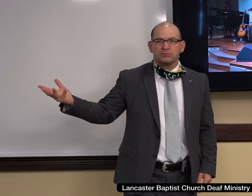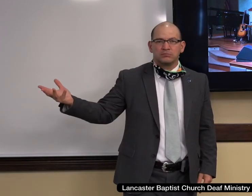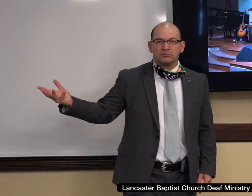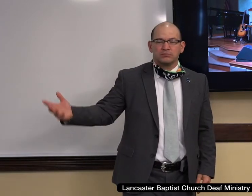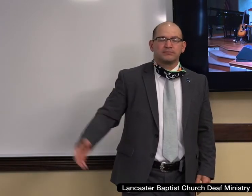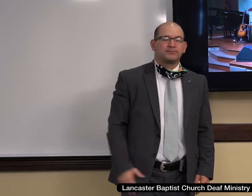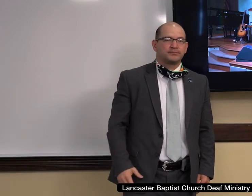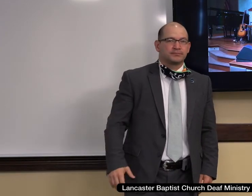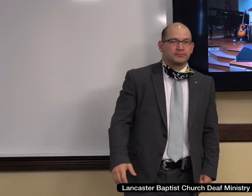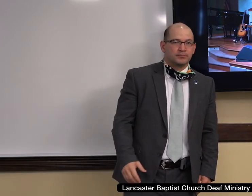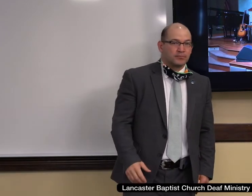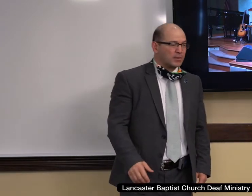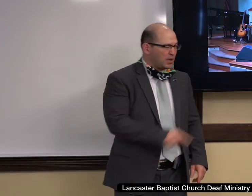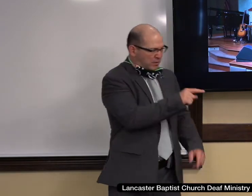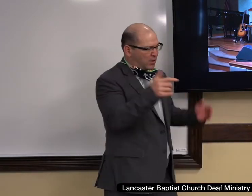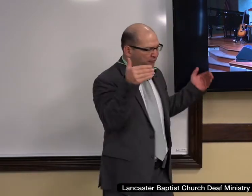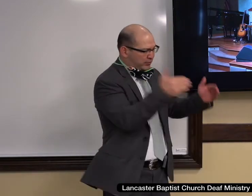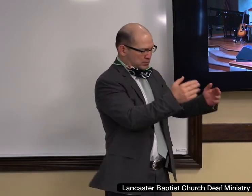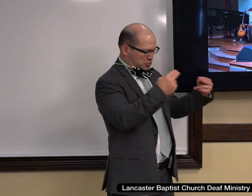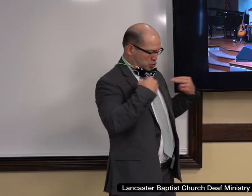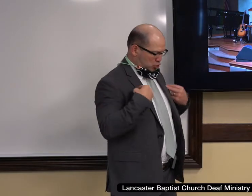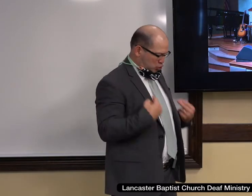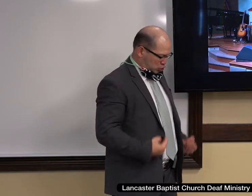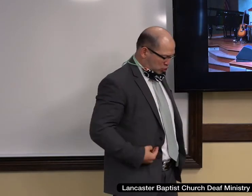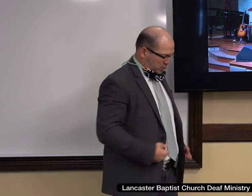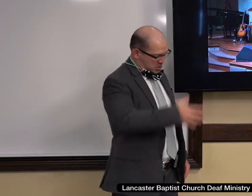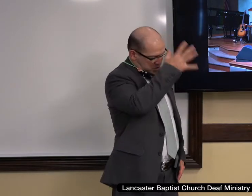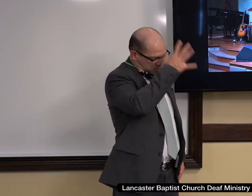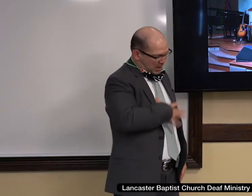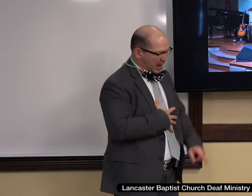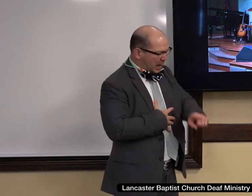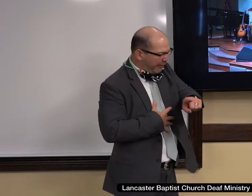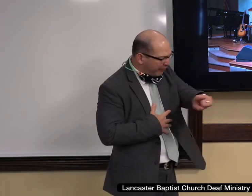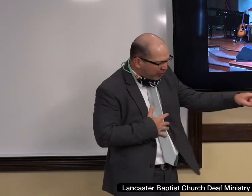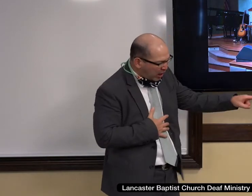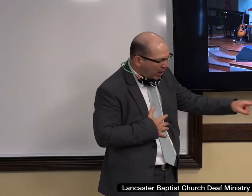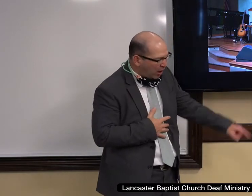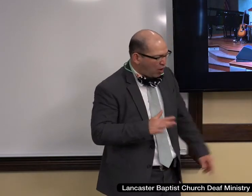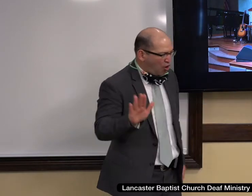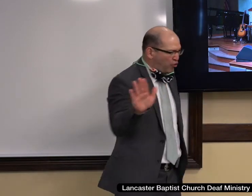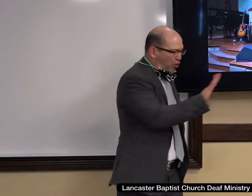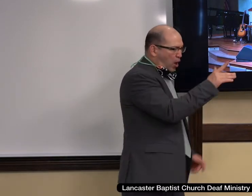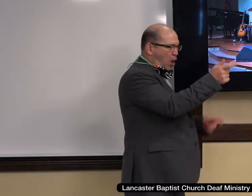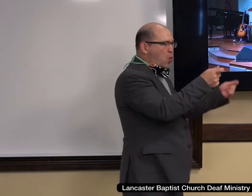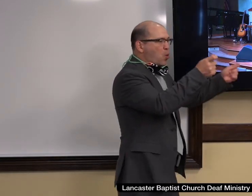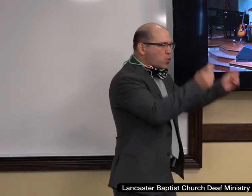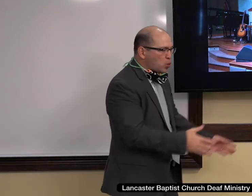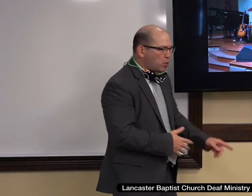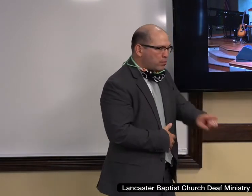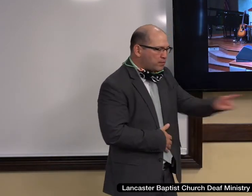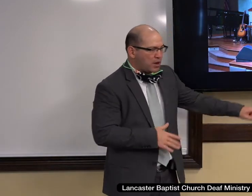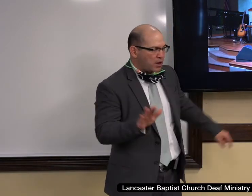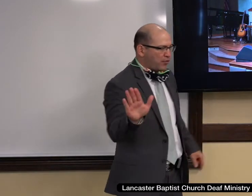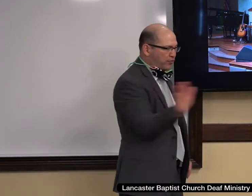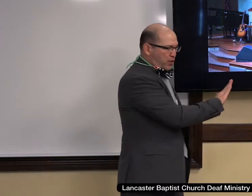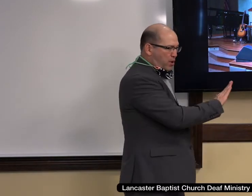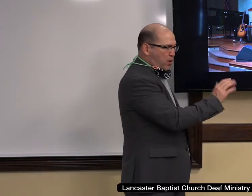Man is their cornerstone. They have become their own cornerstone, and they will determine their own lines in